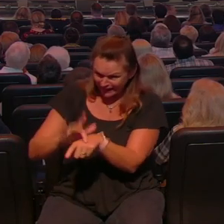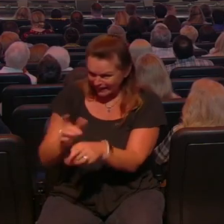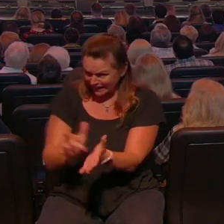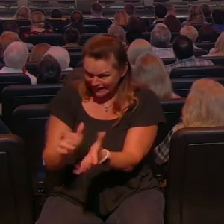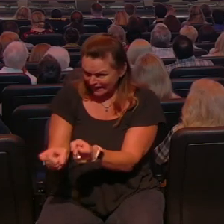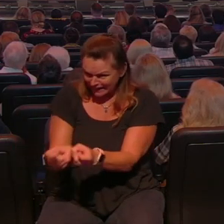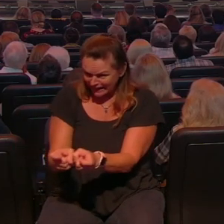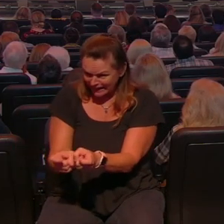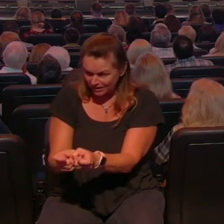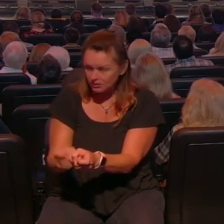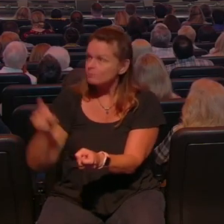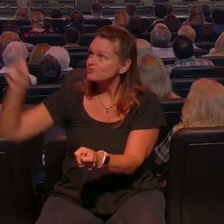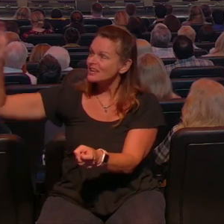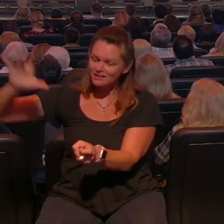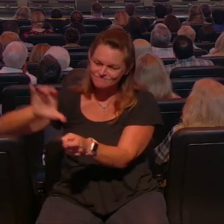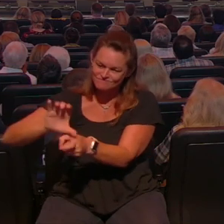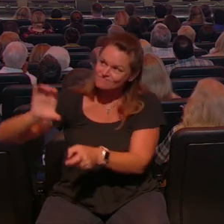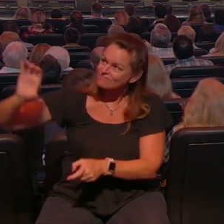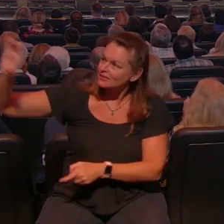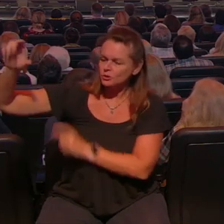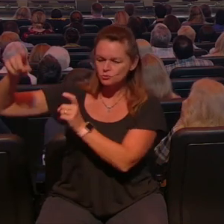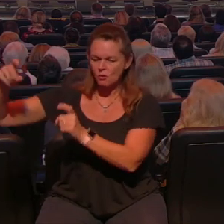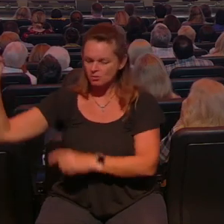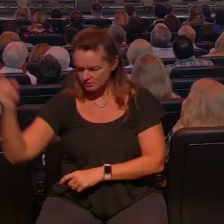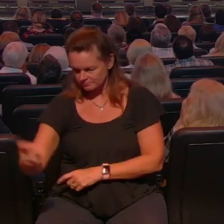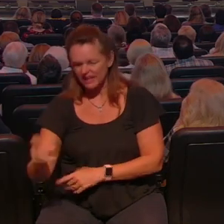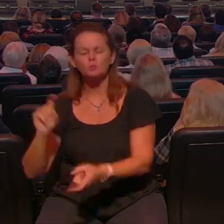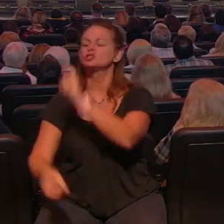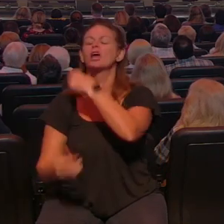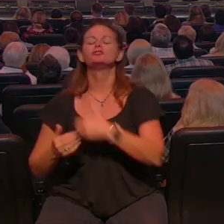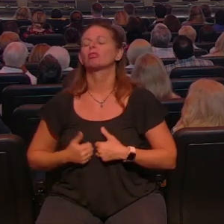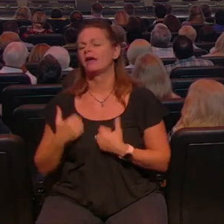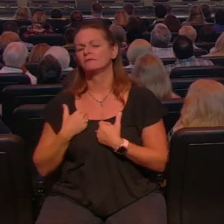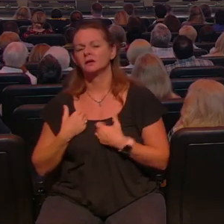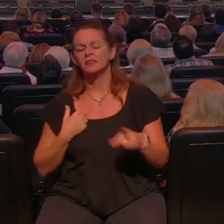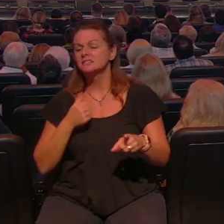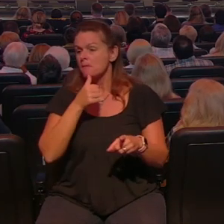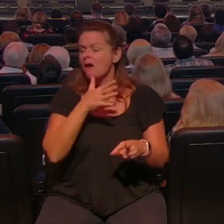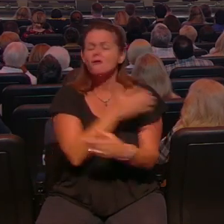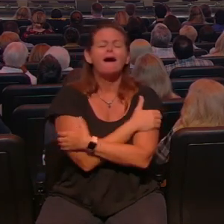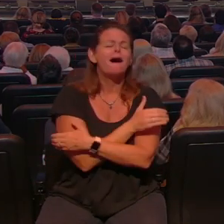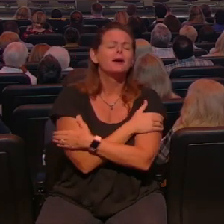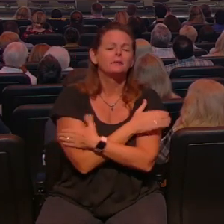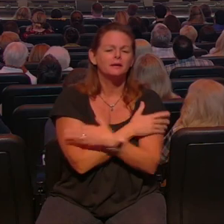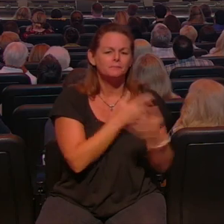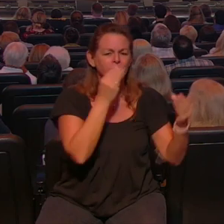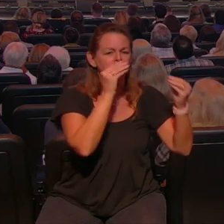and I gave him the hundred dollar bill and this woman about my age as mother gave me a hug and she whispered in my ear you'll never